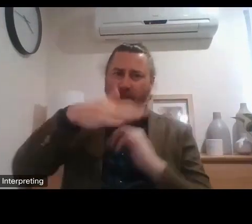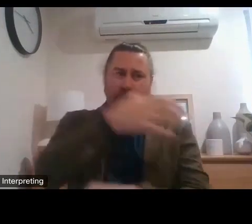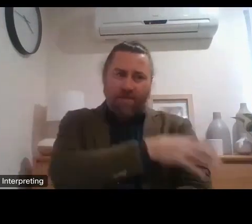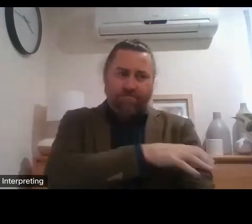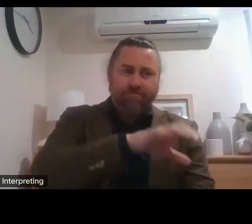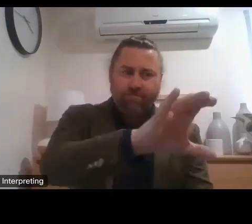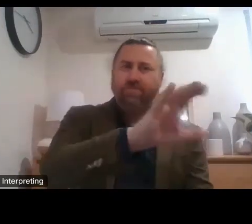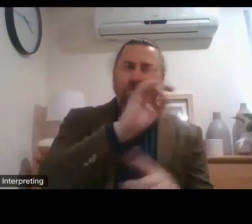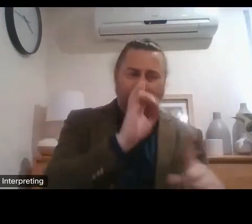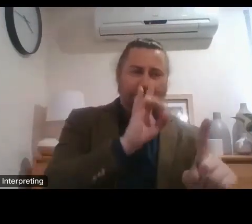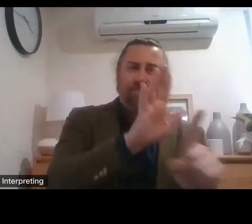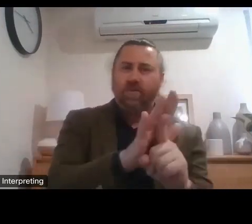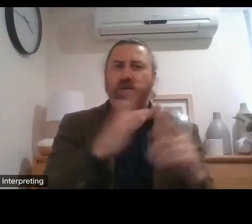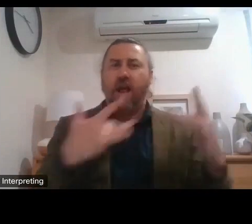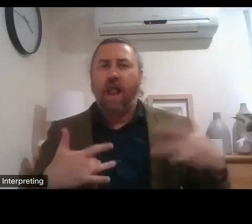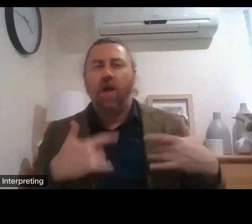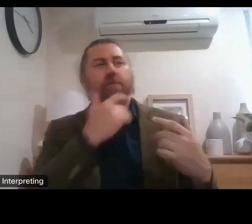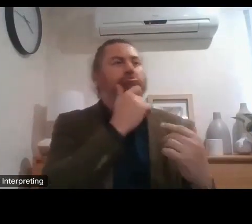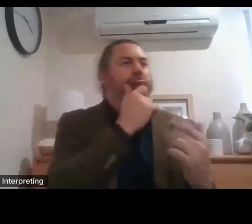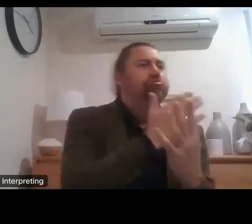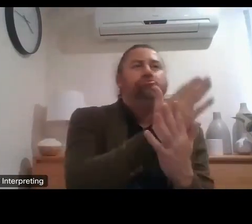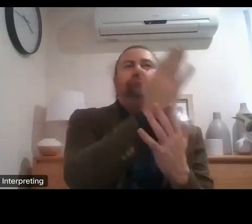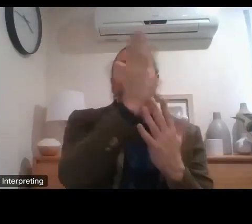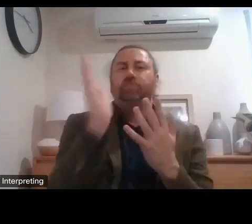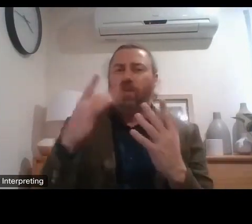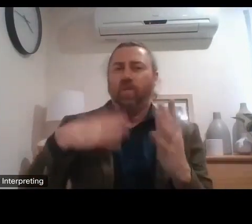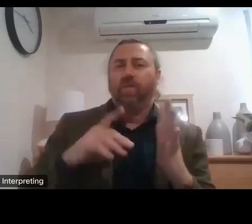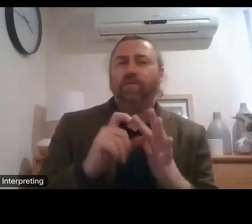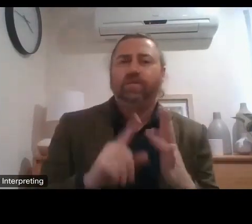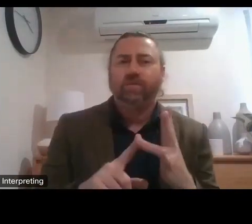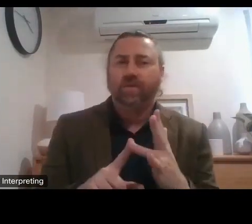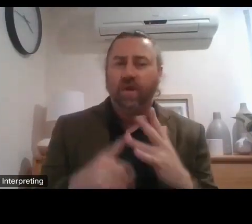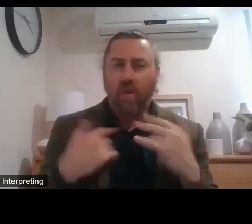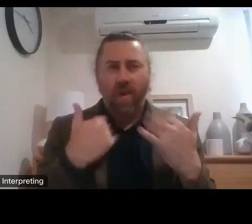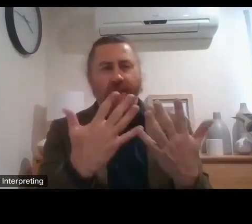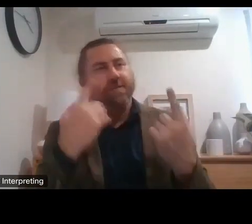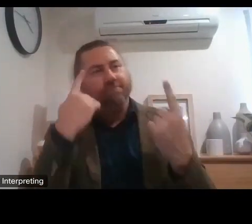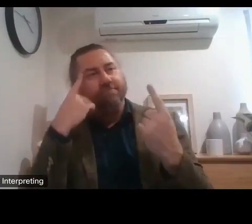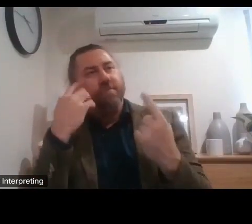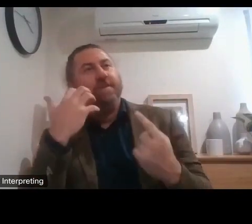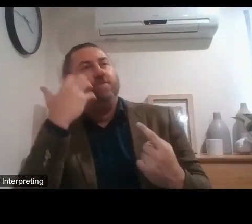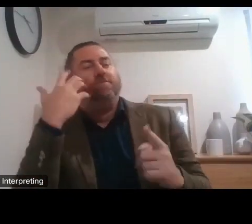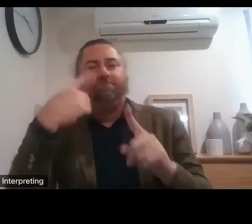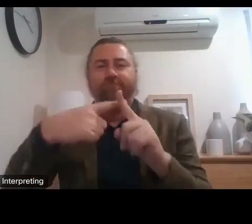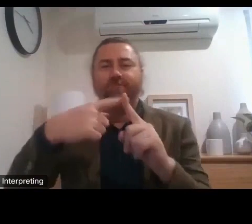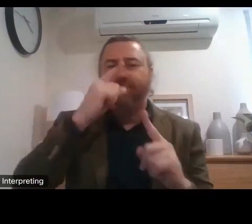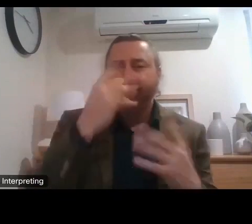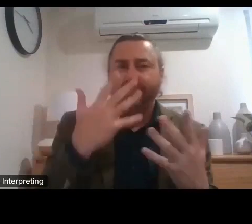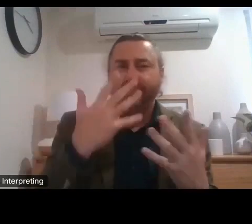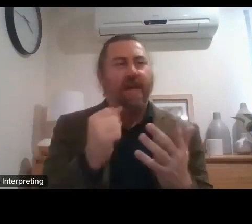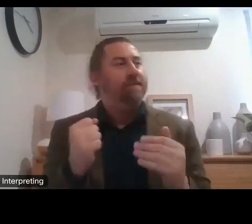in their own lives. The whole point of the scheme is to provide hope and to look at the outcomes that people want the right to an ordinary life for